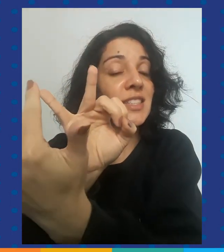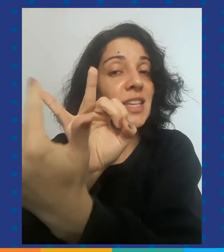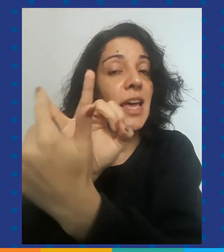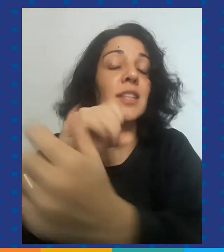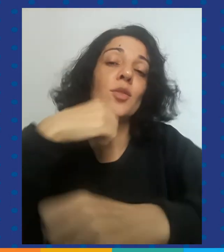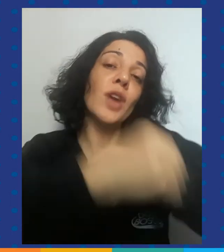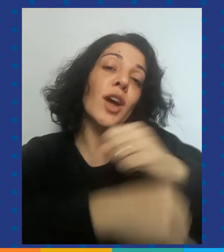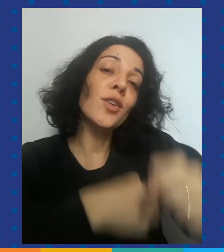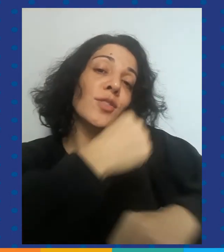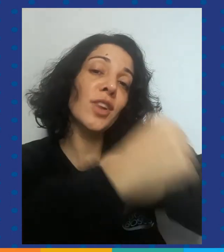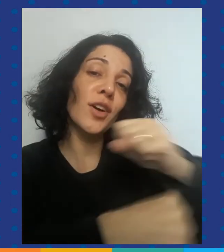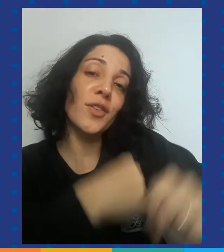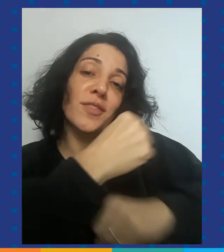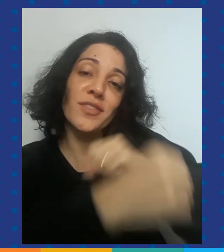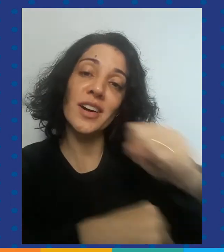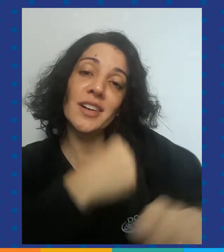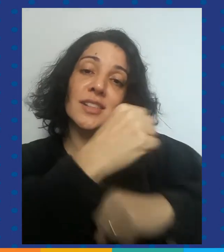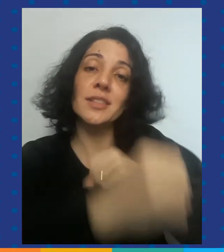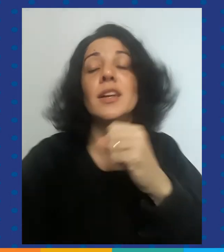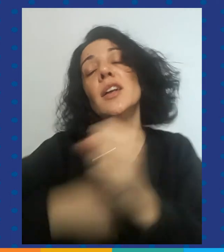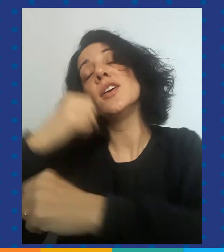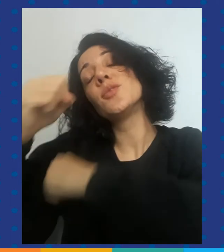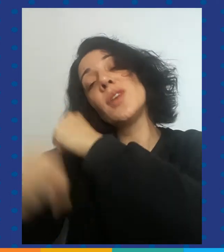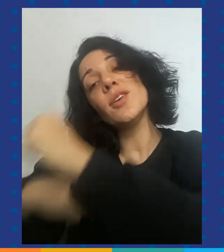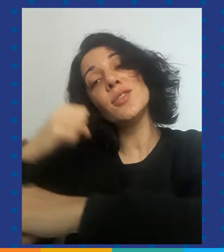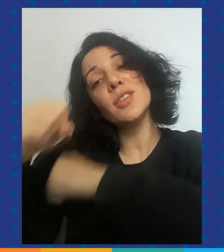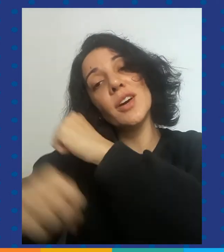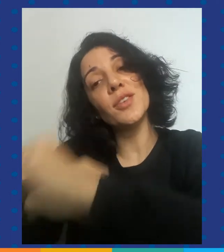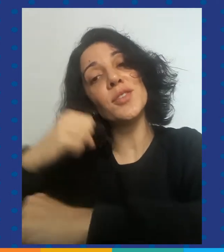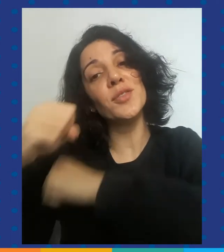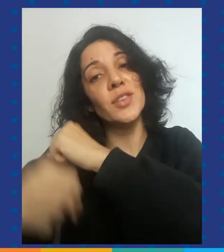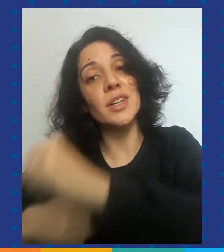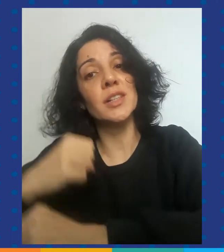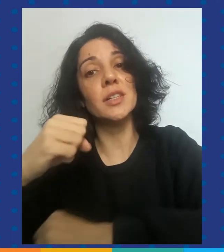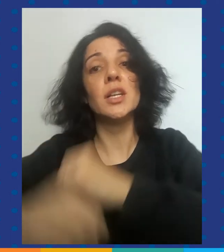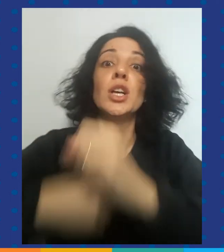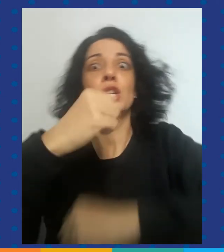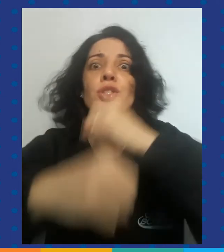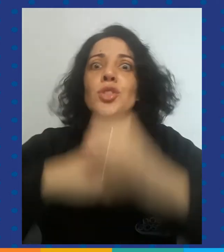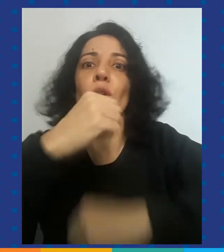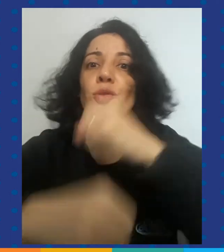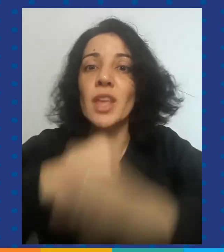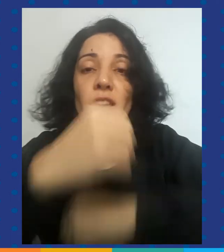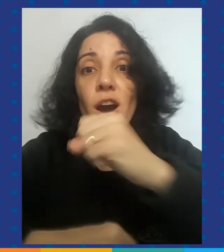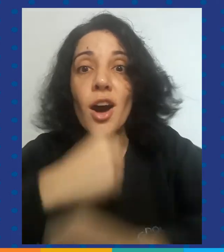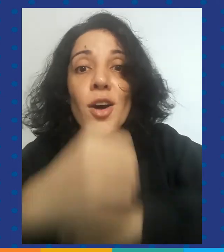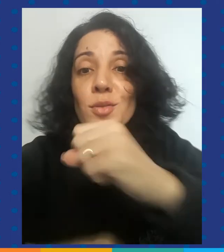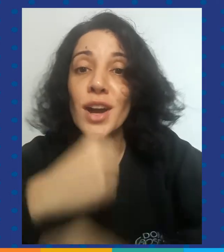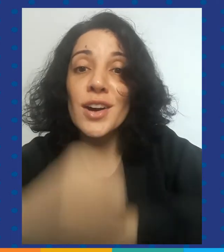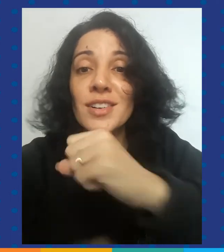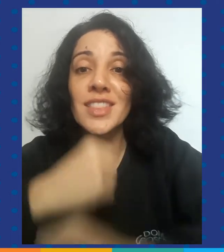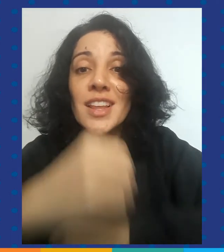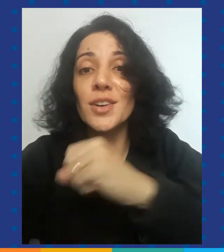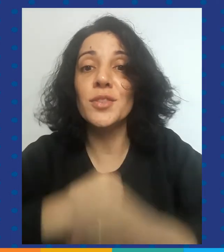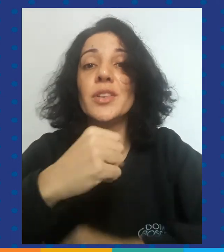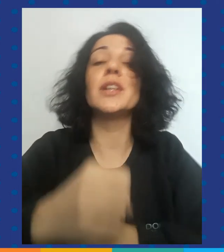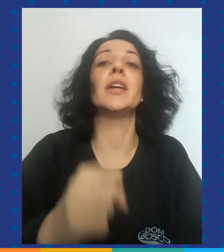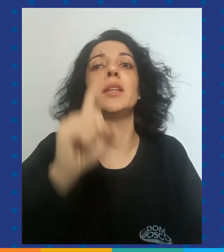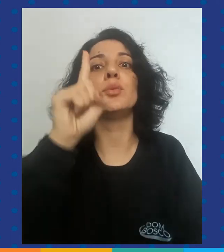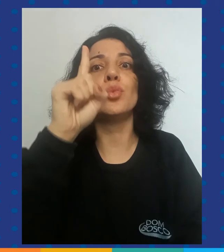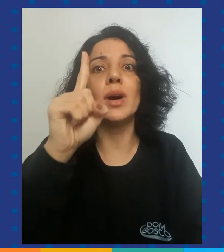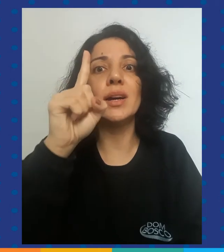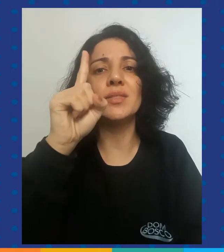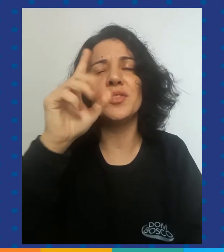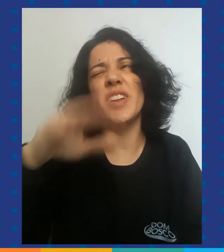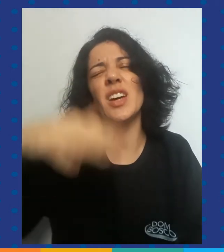one said, roll over, roll over. So, they all rolled roll over